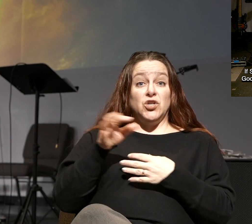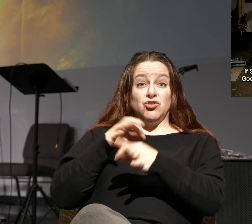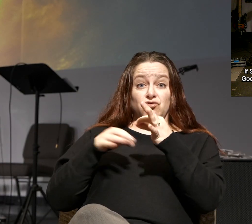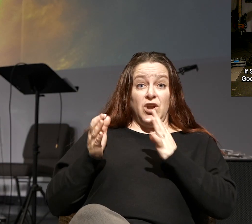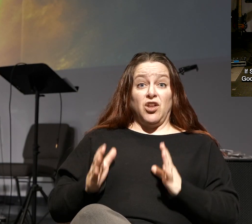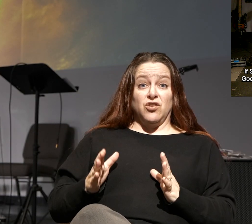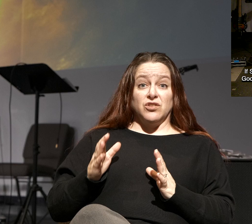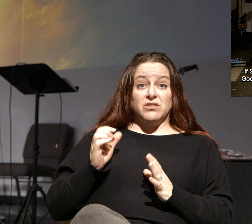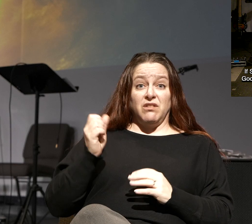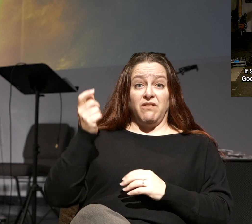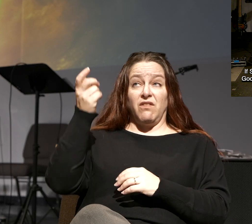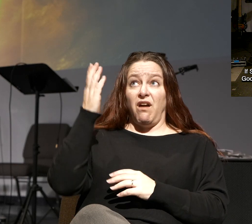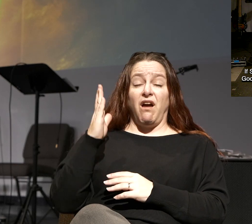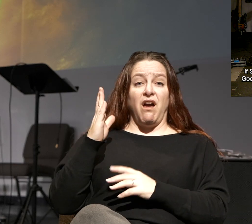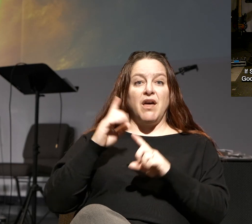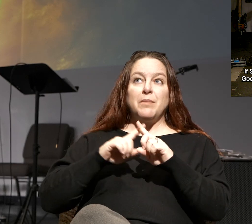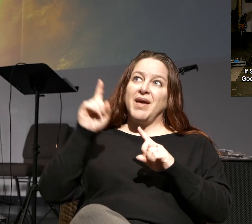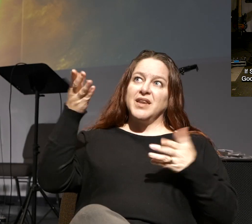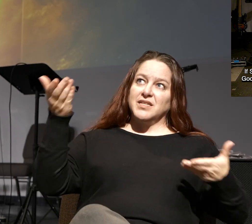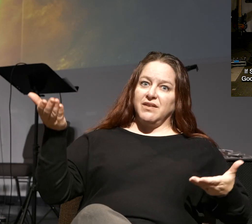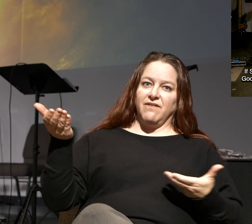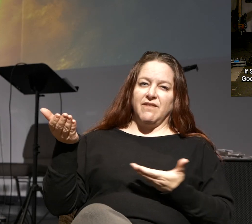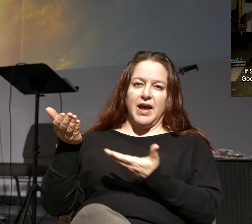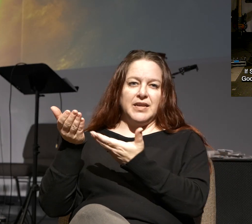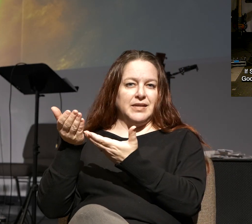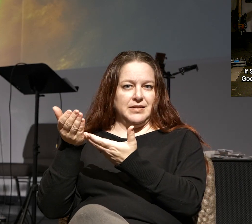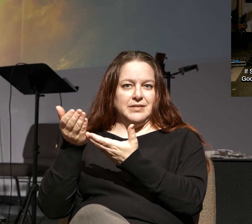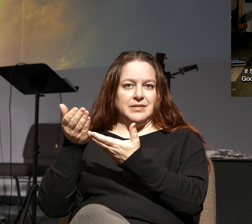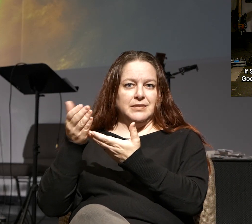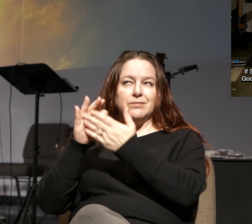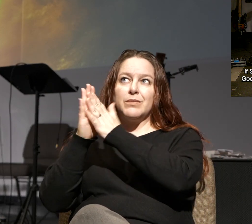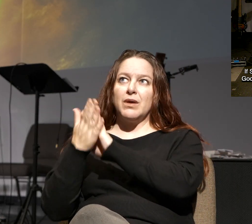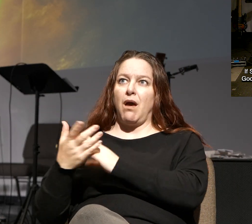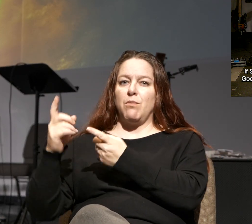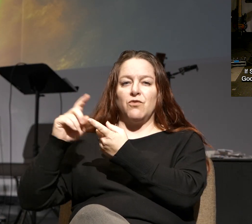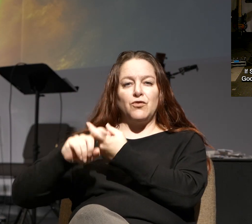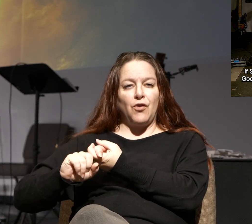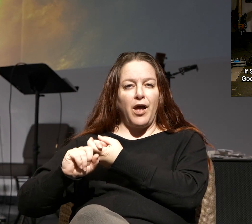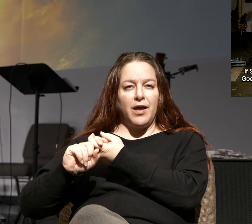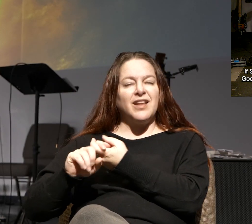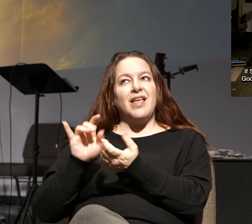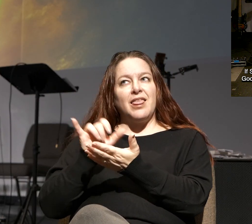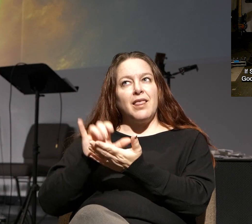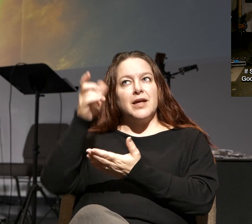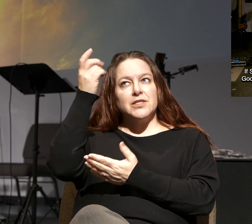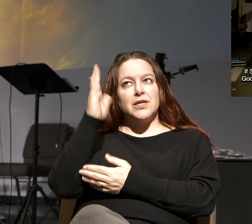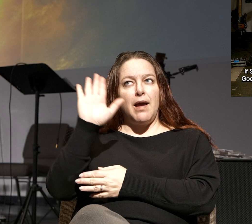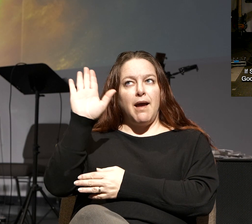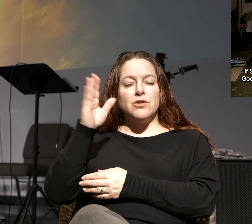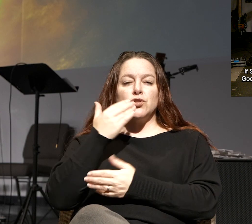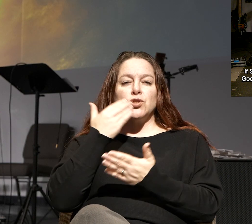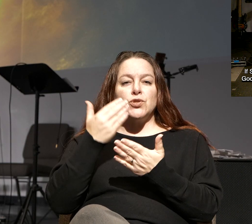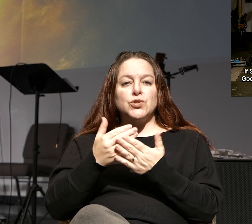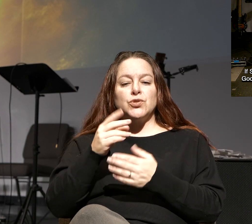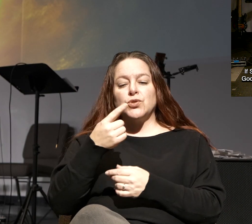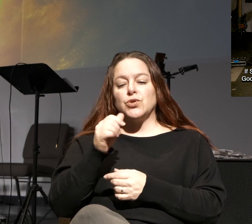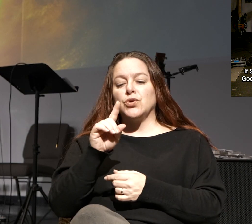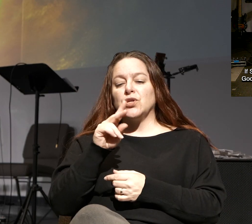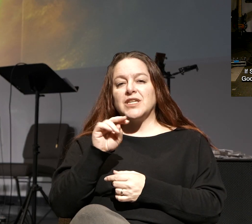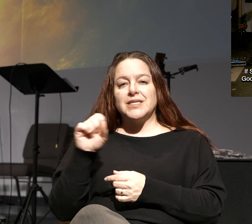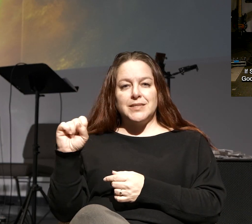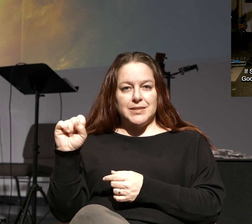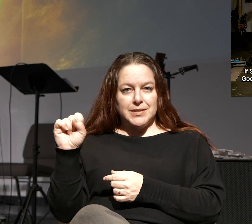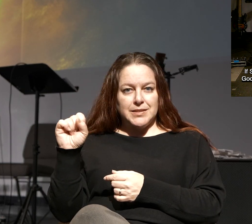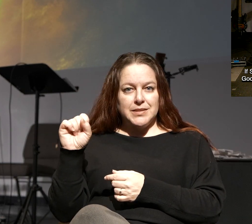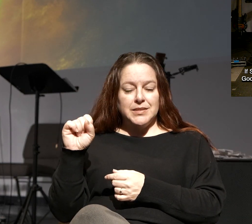God, and yet he's inviting us to be his friends. That's the goodness of God. The goodness